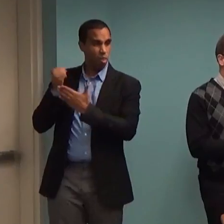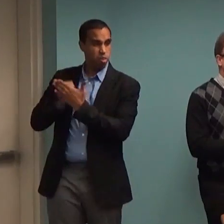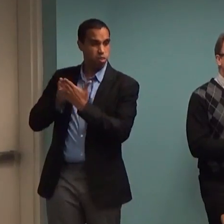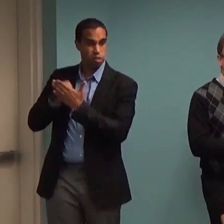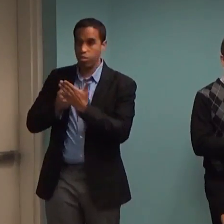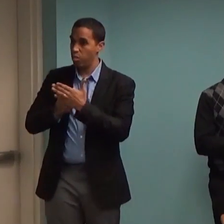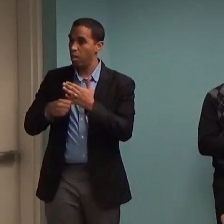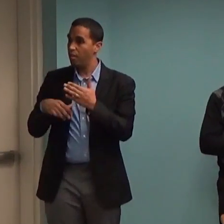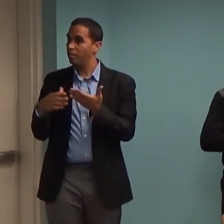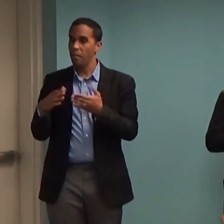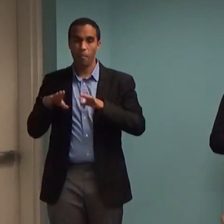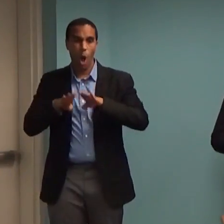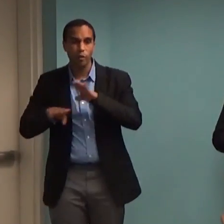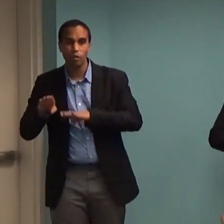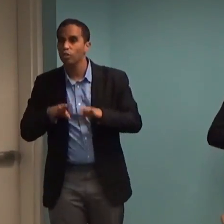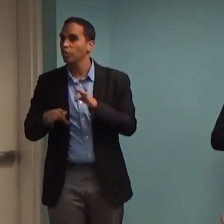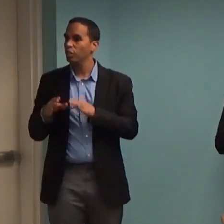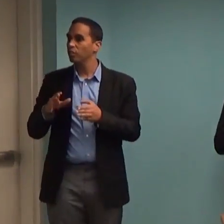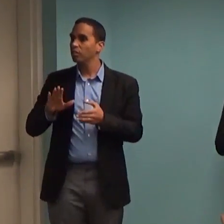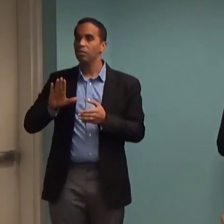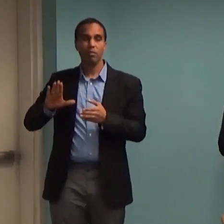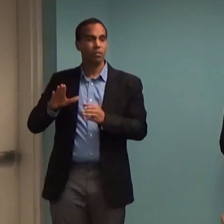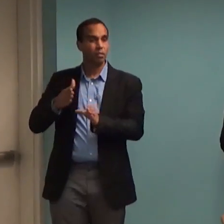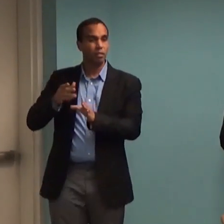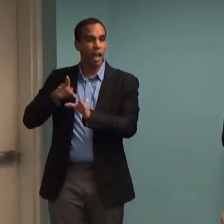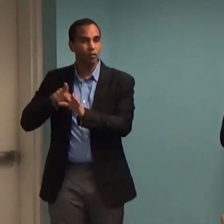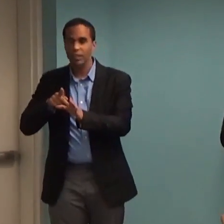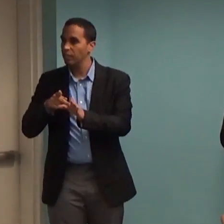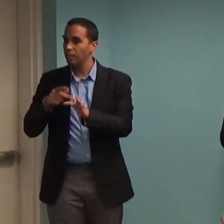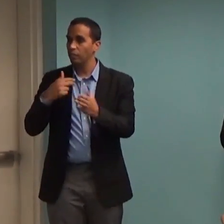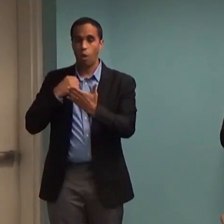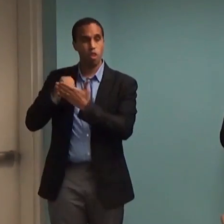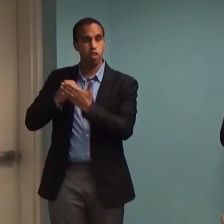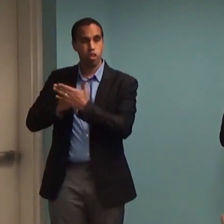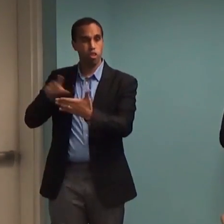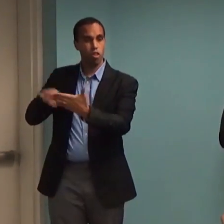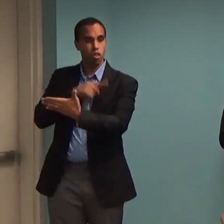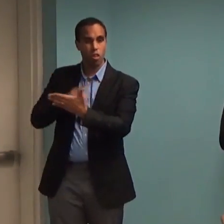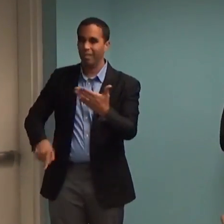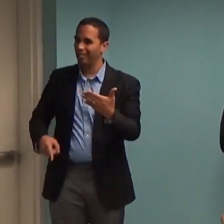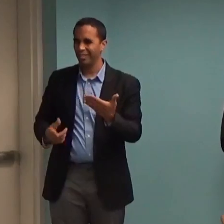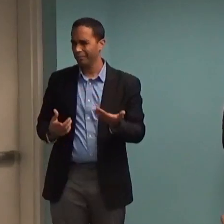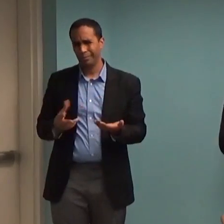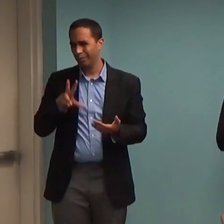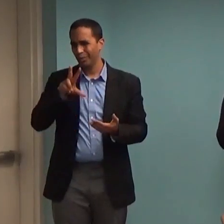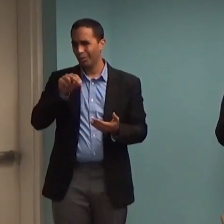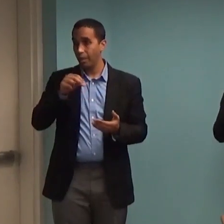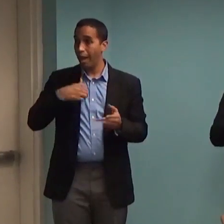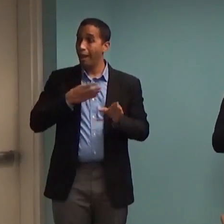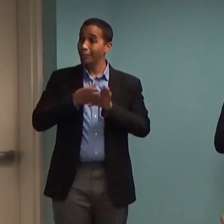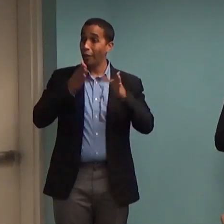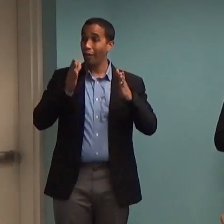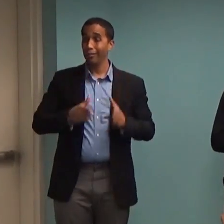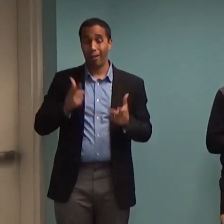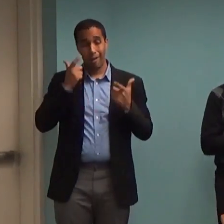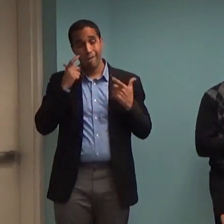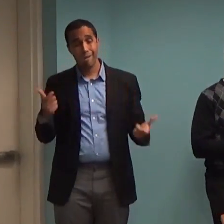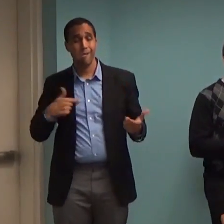psychiatry globally. So that would be a little bit too easy. I come in as a psychologist and I go, yeah, psychiatry is terrible and that's crazy.